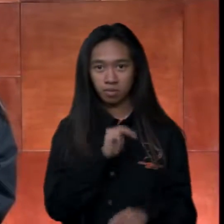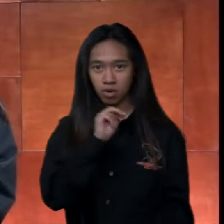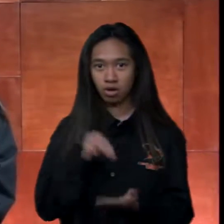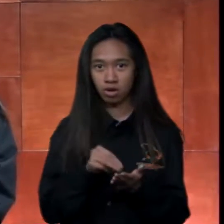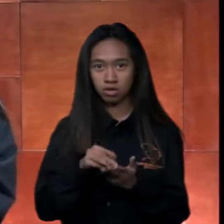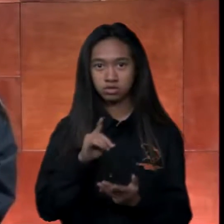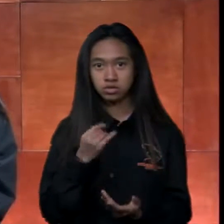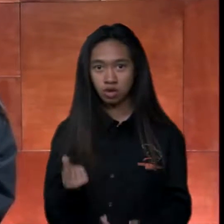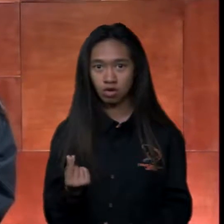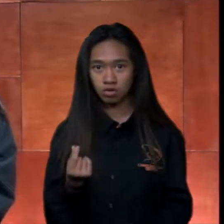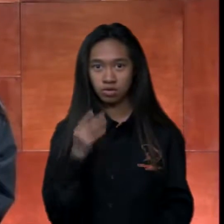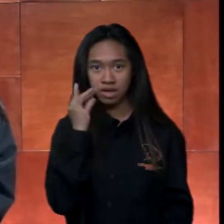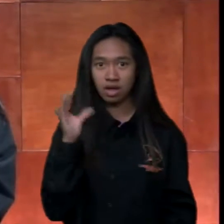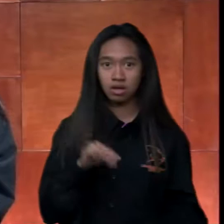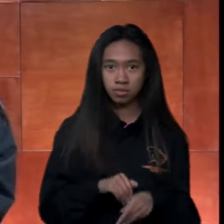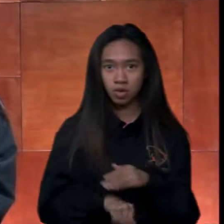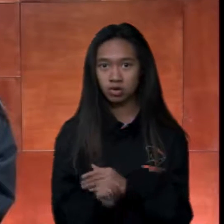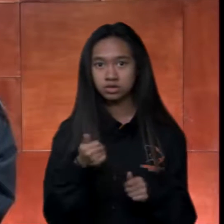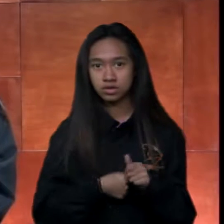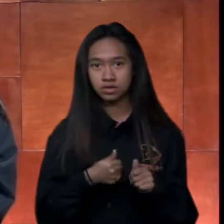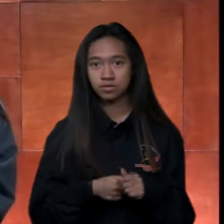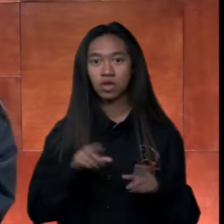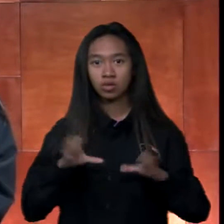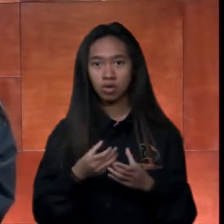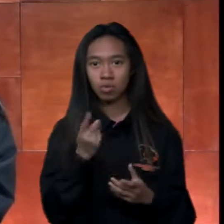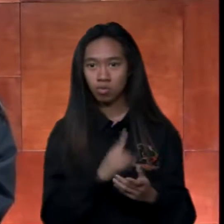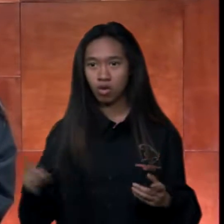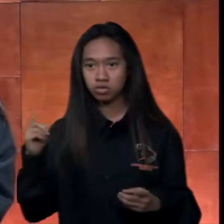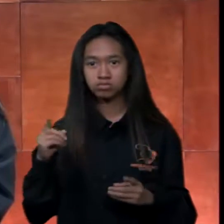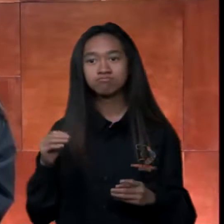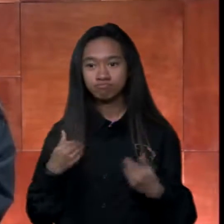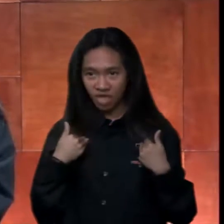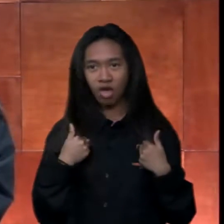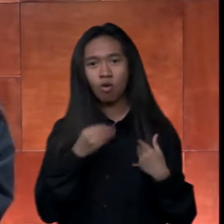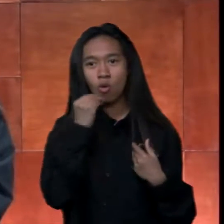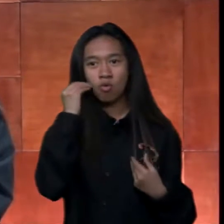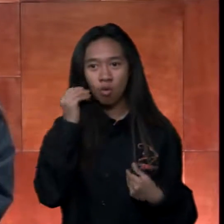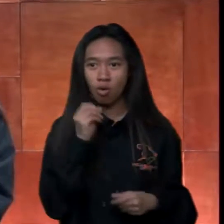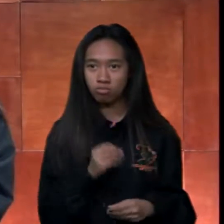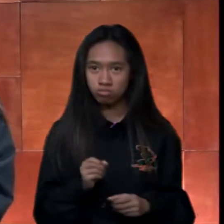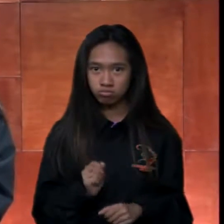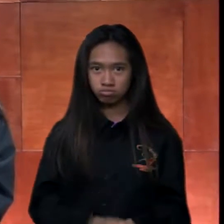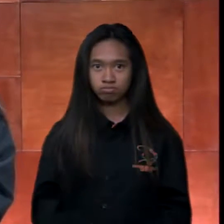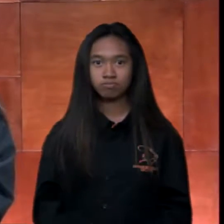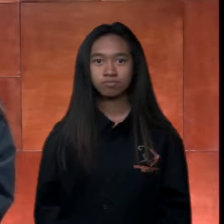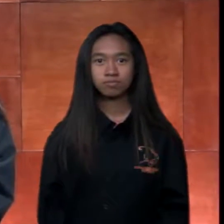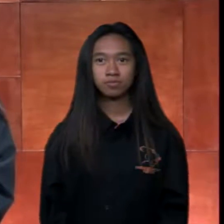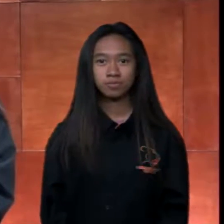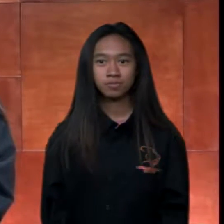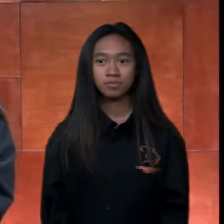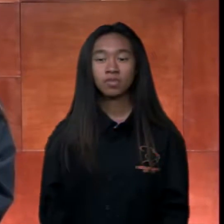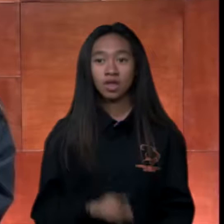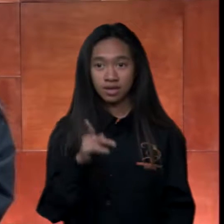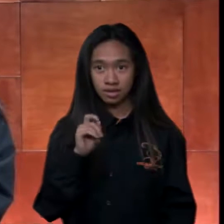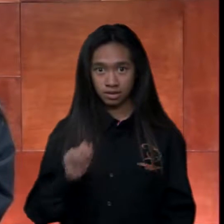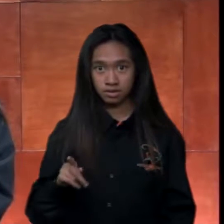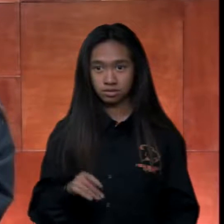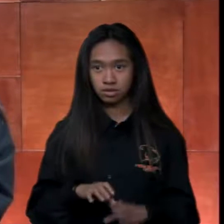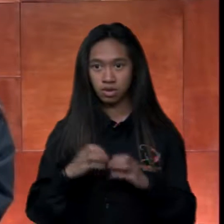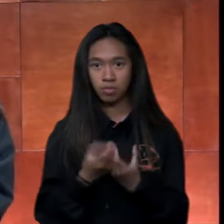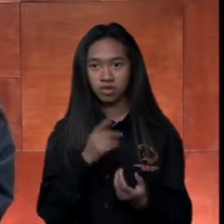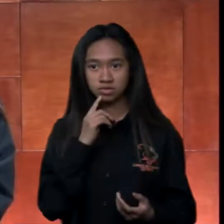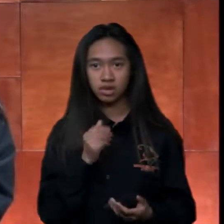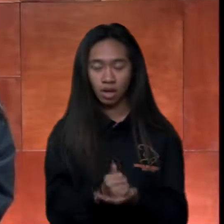born each year. Only 1 out of 10 of those animals will find a permanent home. The Key Club is asking for your help.